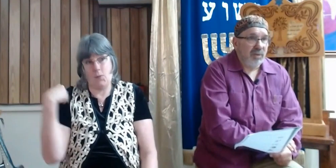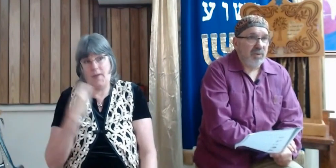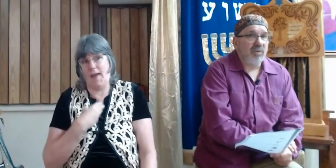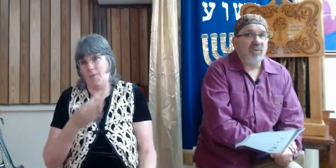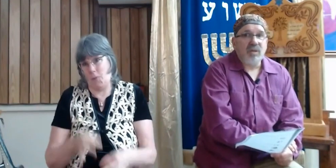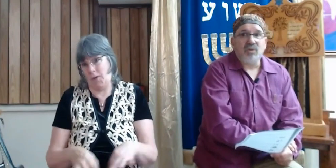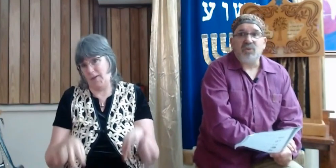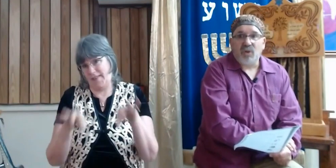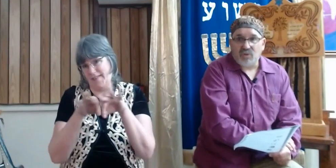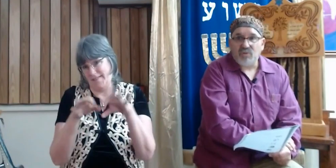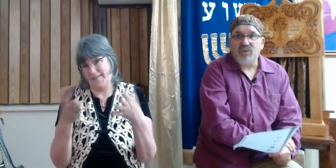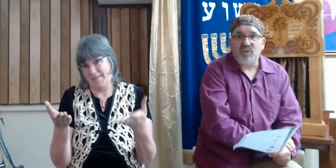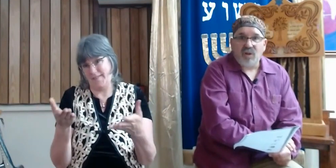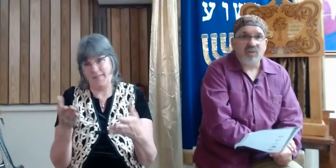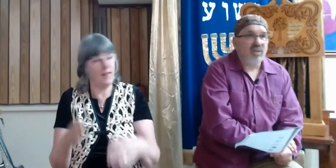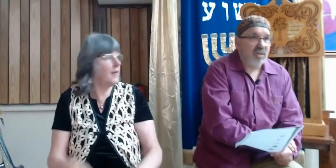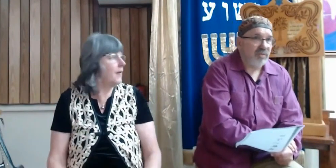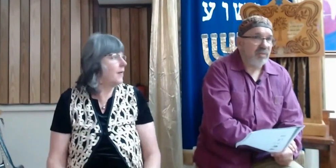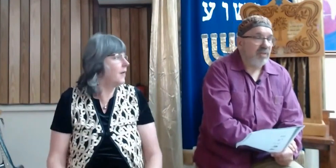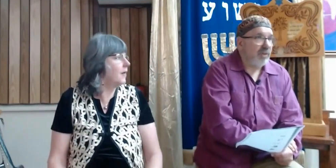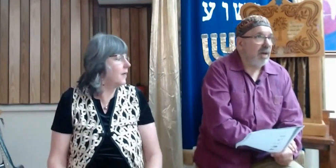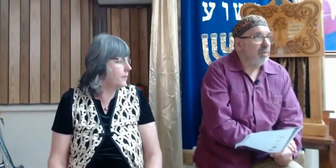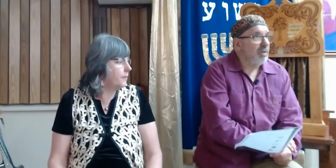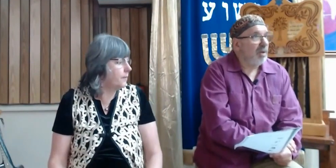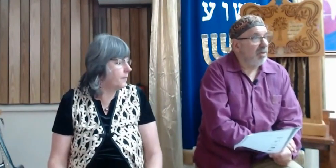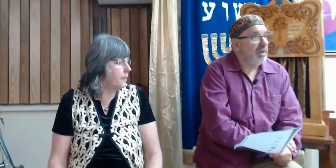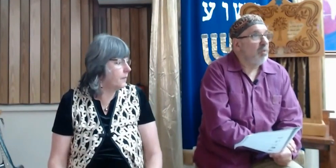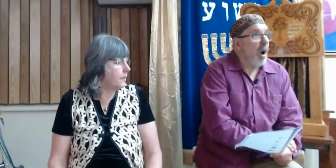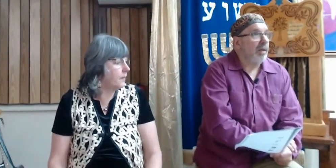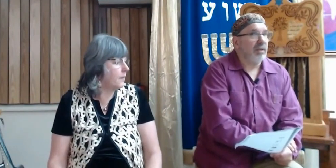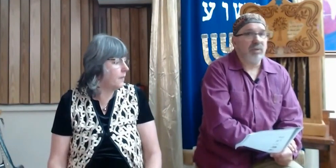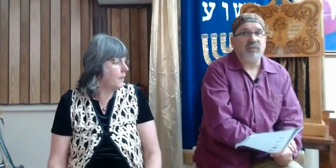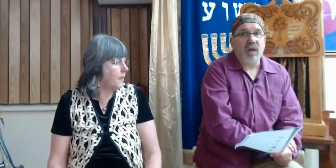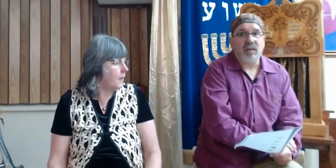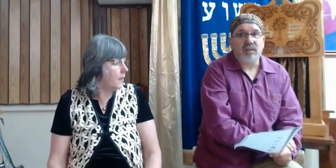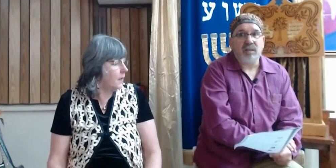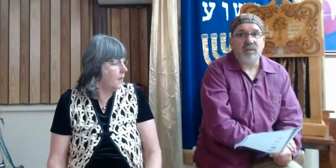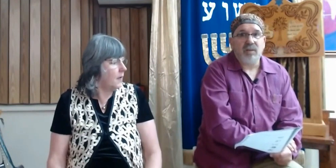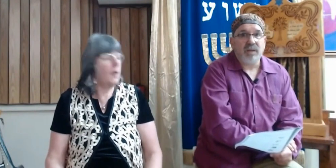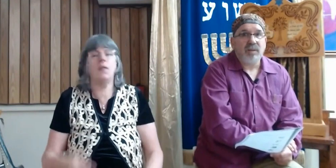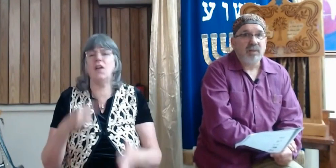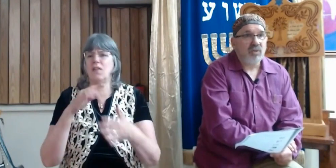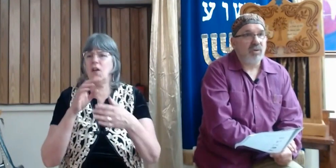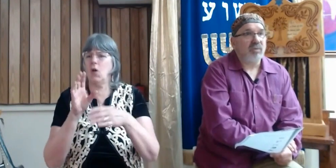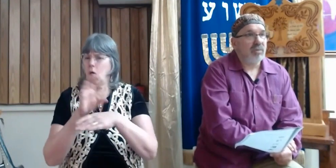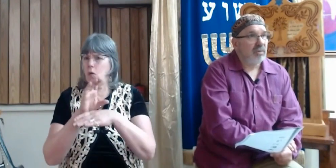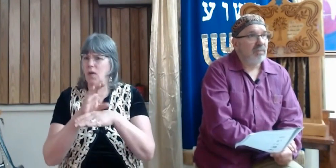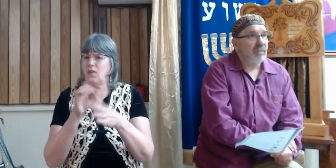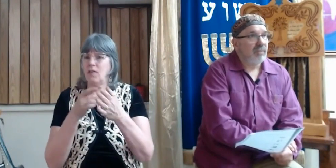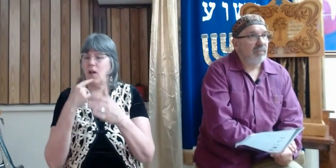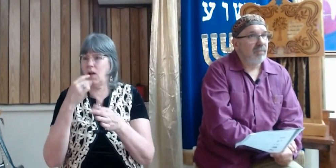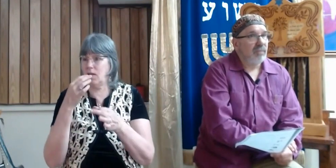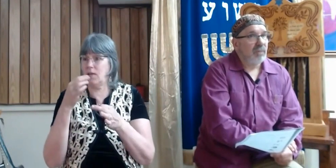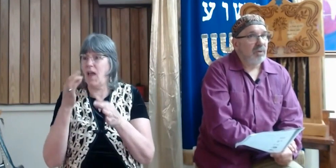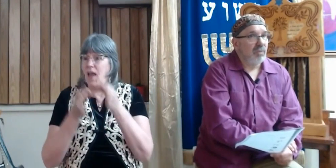And there was, there's a song, Christians are, if I were only one, we would have done. It's true.